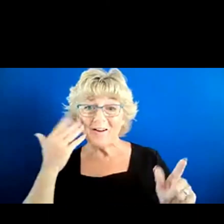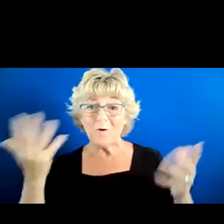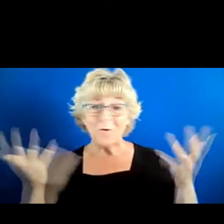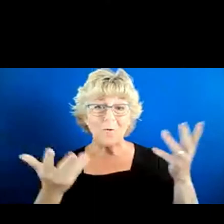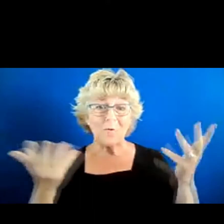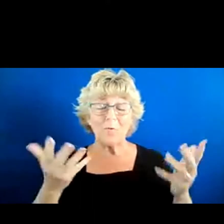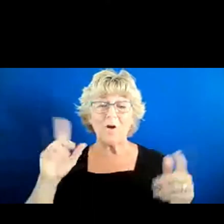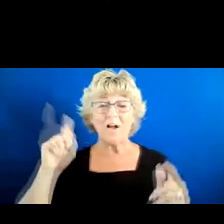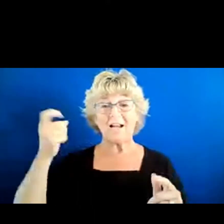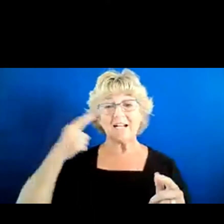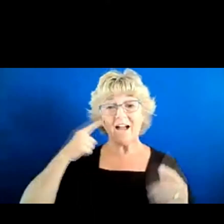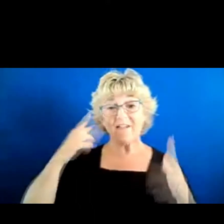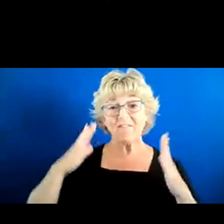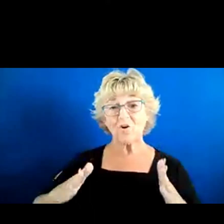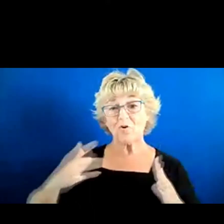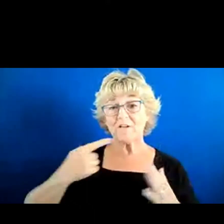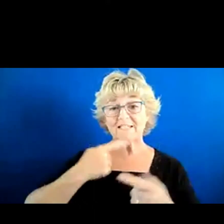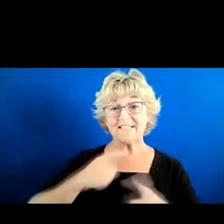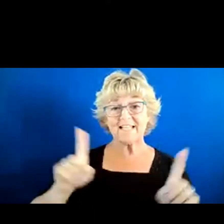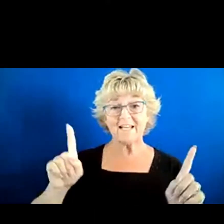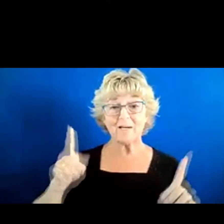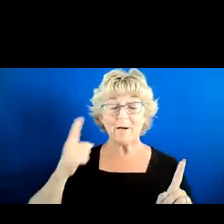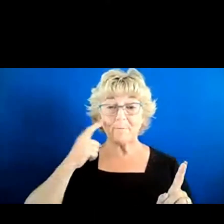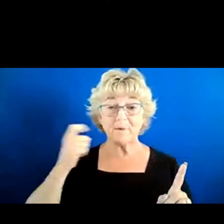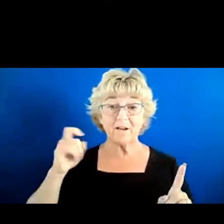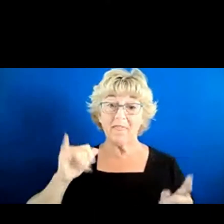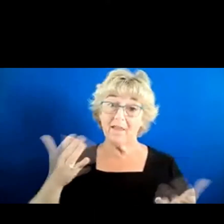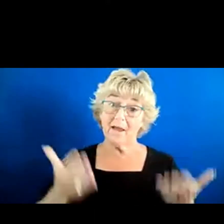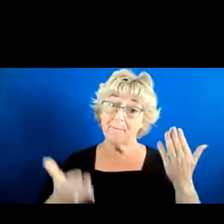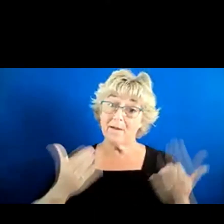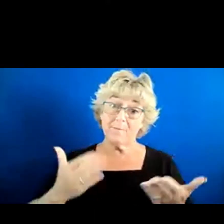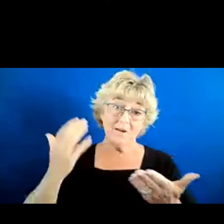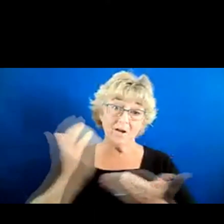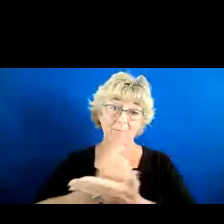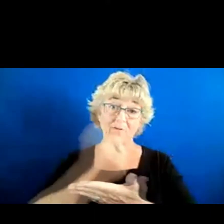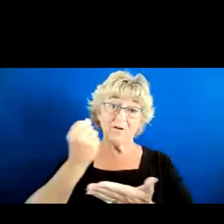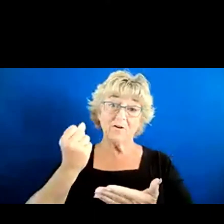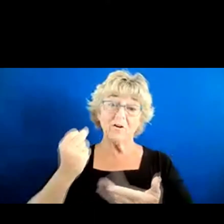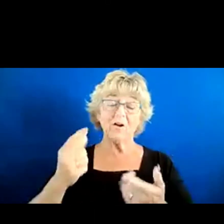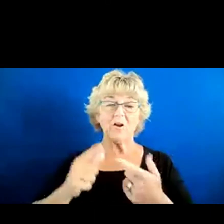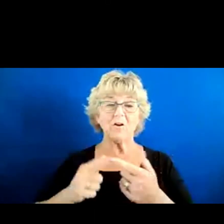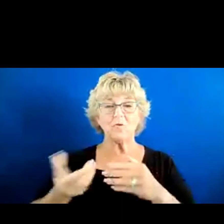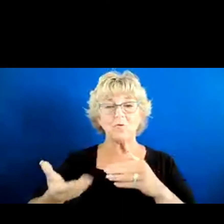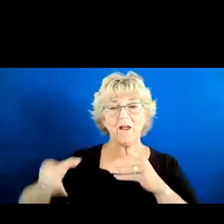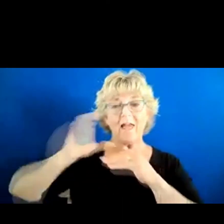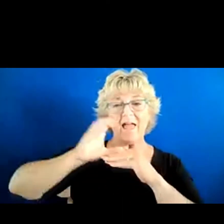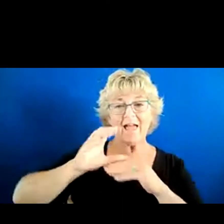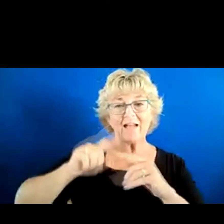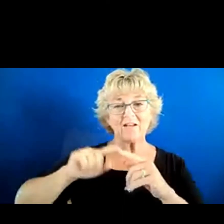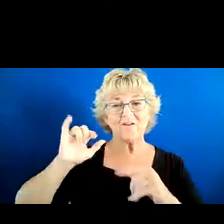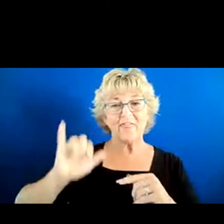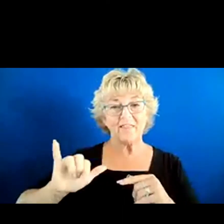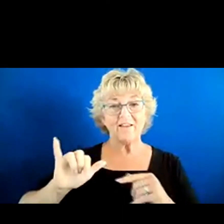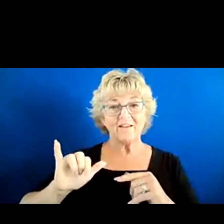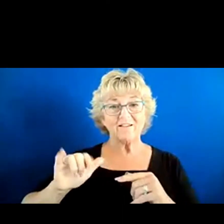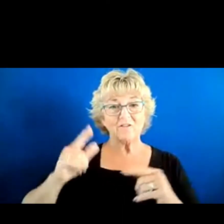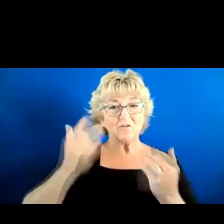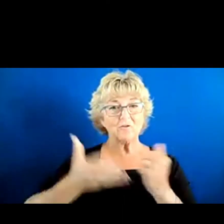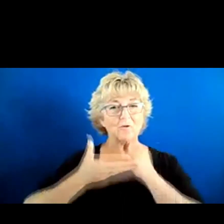kind of what Governor Newsom said, because I think there may be an opportunity to kind of build on that and for this group to help us